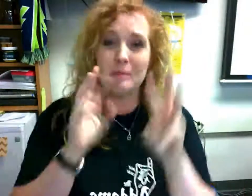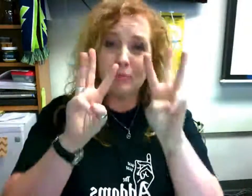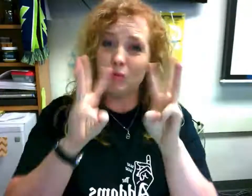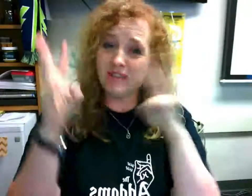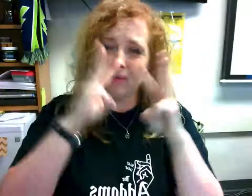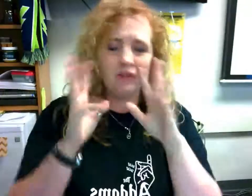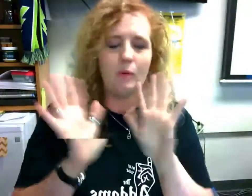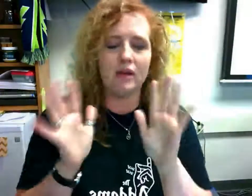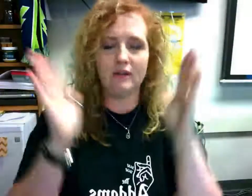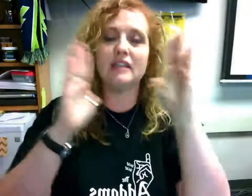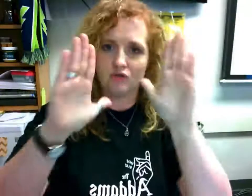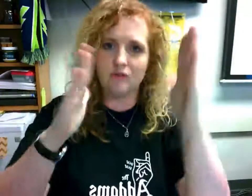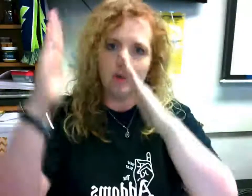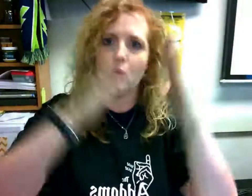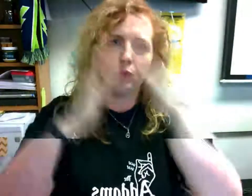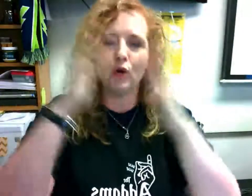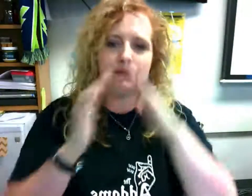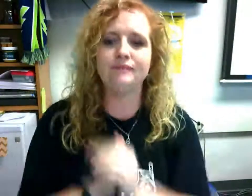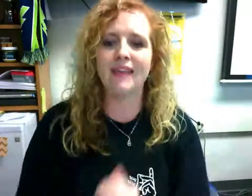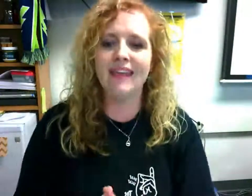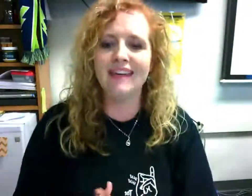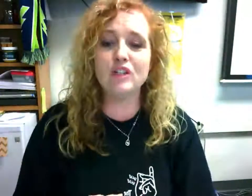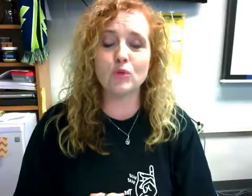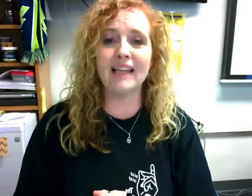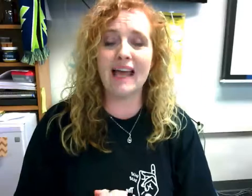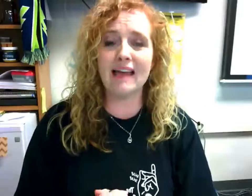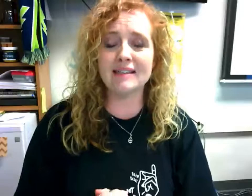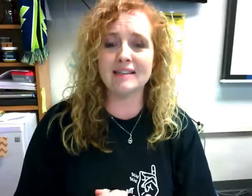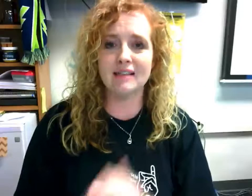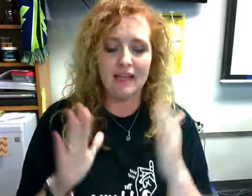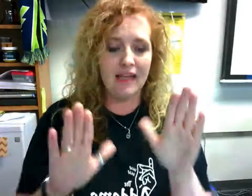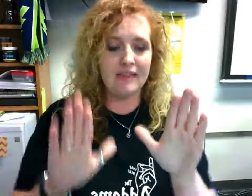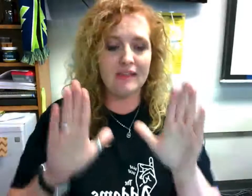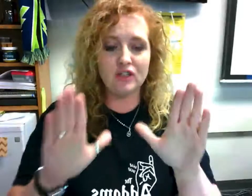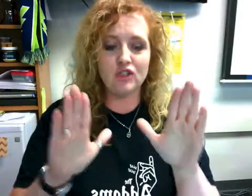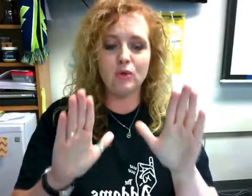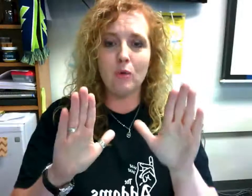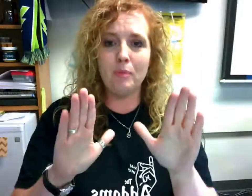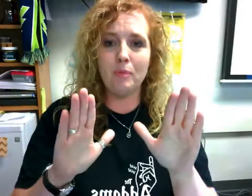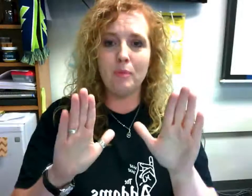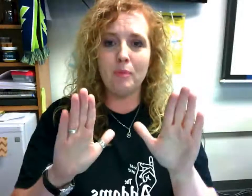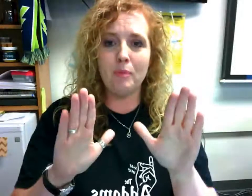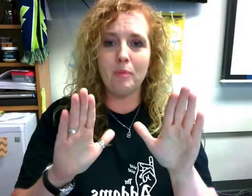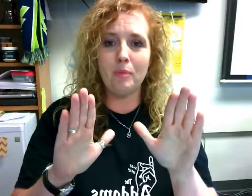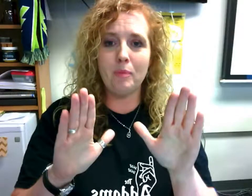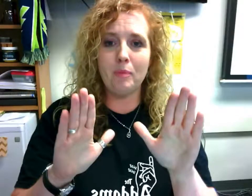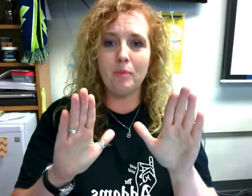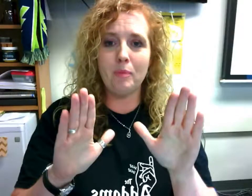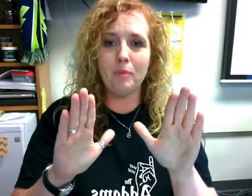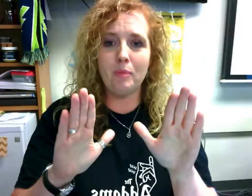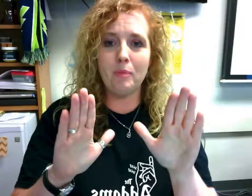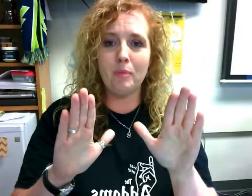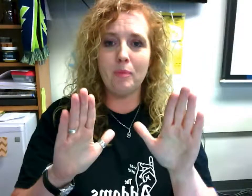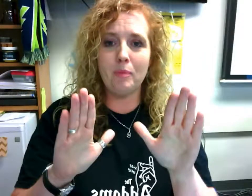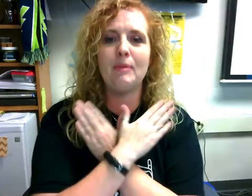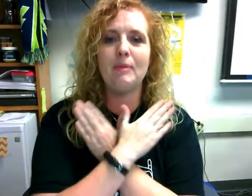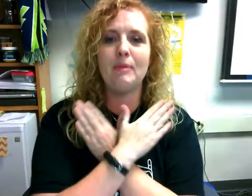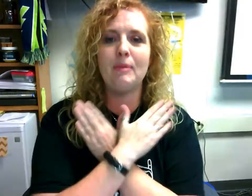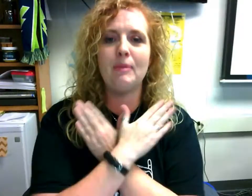this is the sign for that some people do a w's but we're not doing this worried next is relaxed and